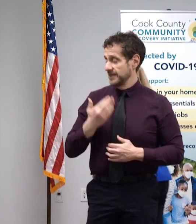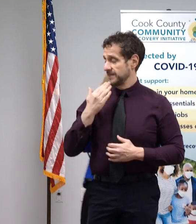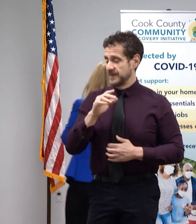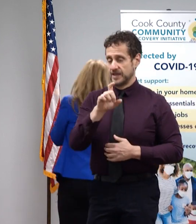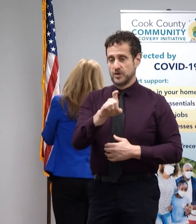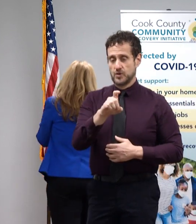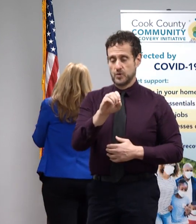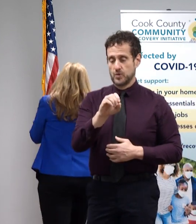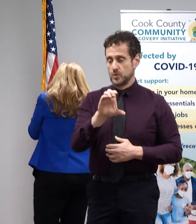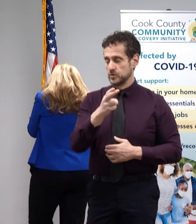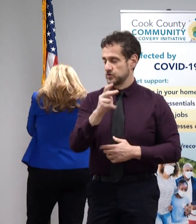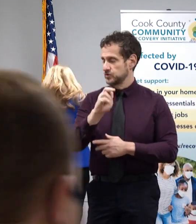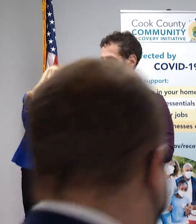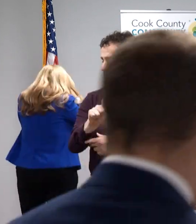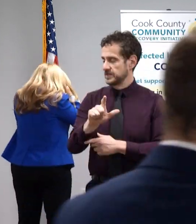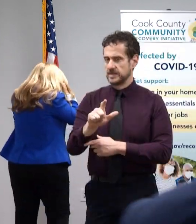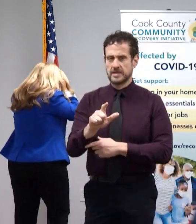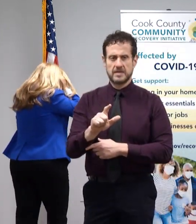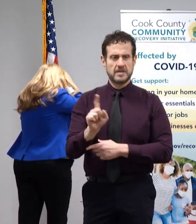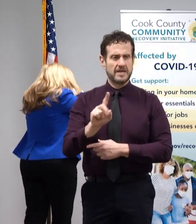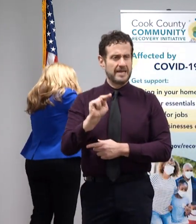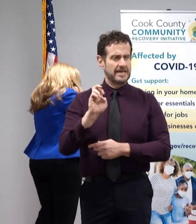All right, where is Nick?